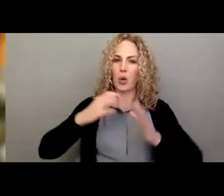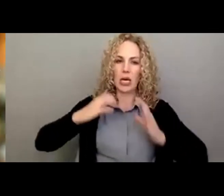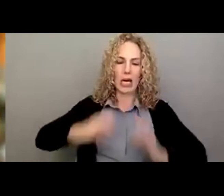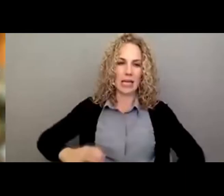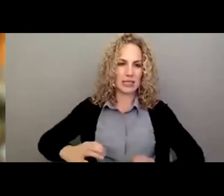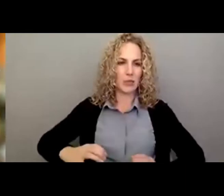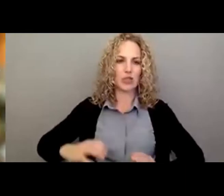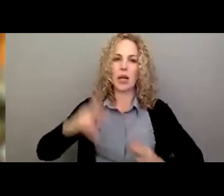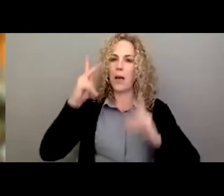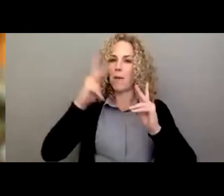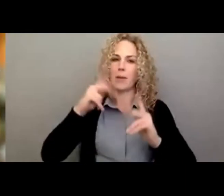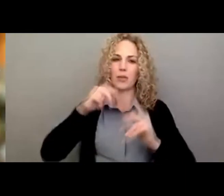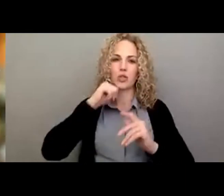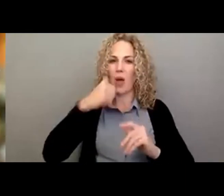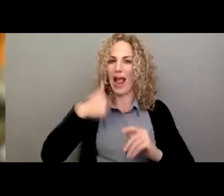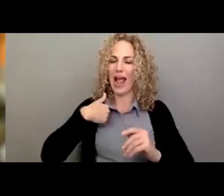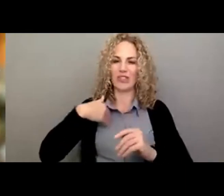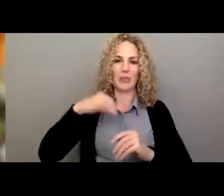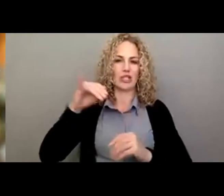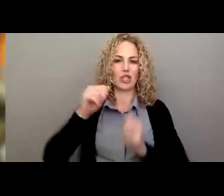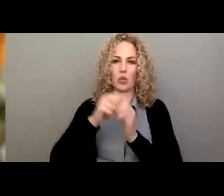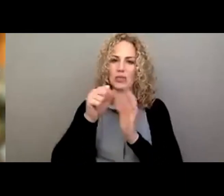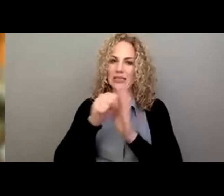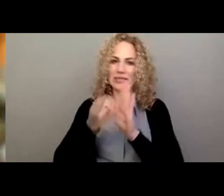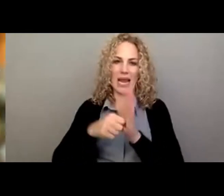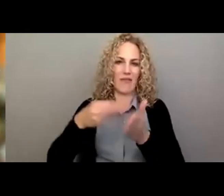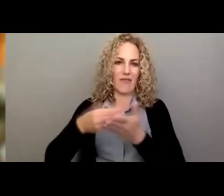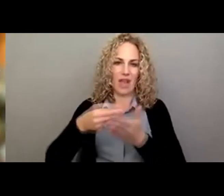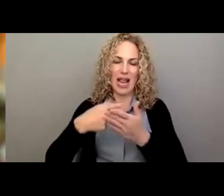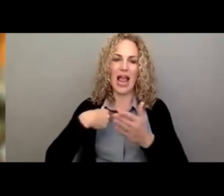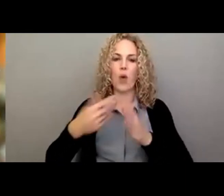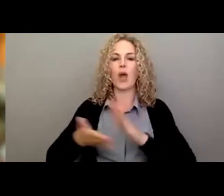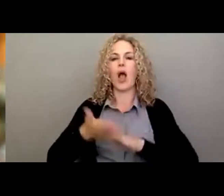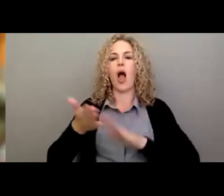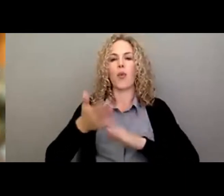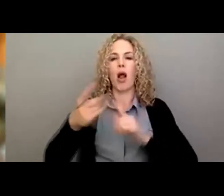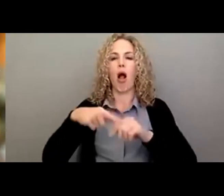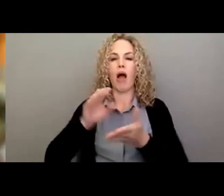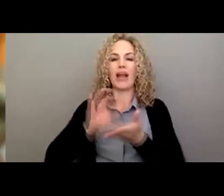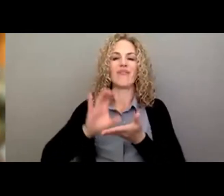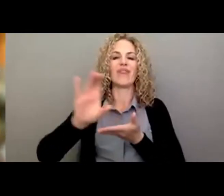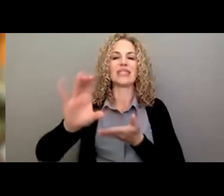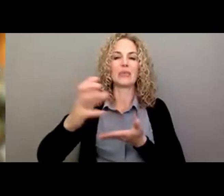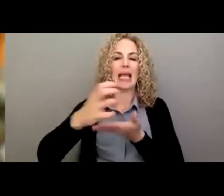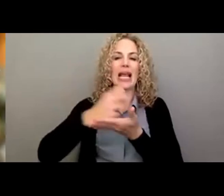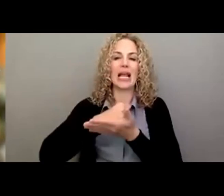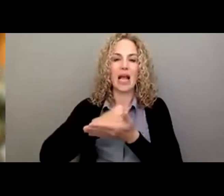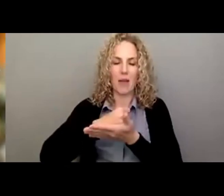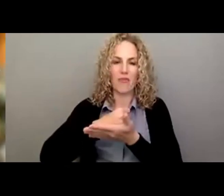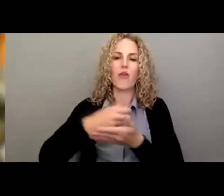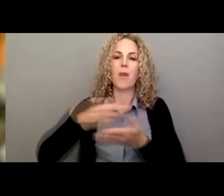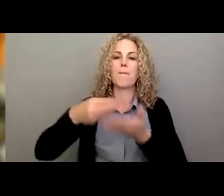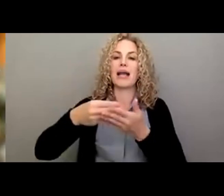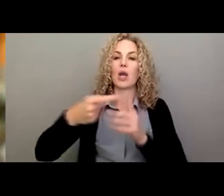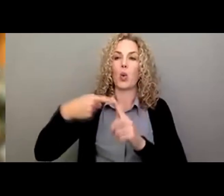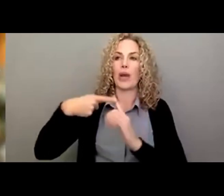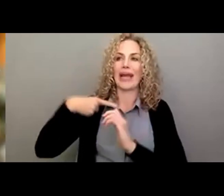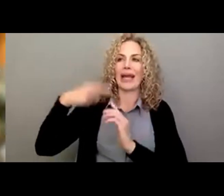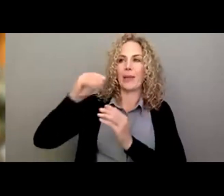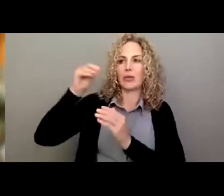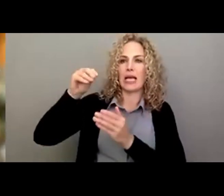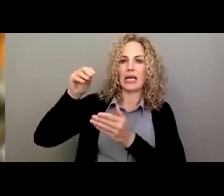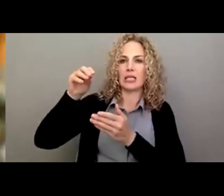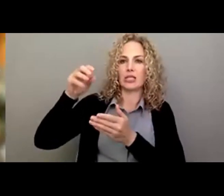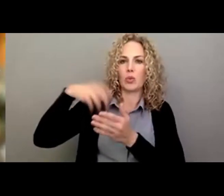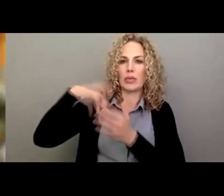have to be insured with state fund. And we also operate on the investment income we make from the money we take in insurance. It takes us a while to